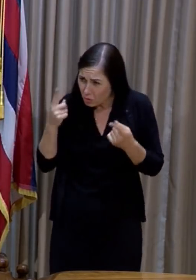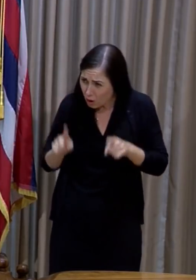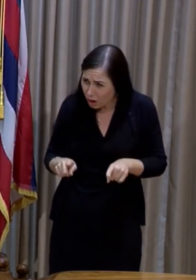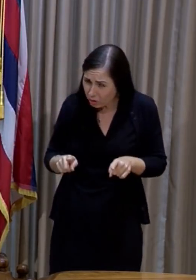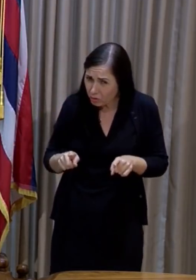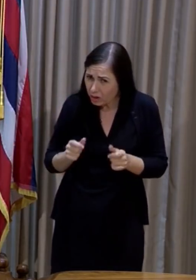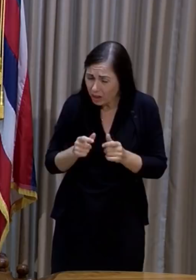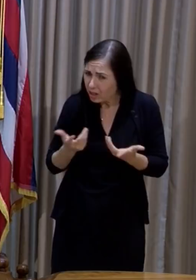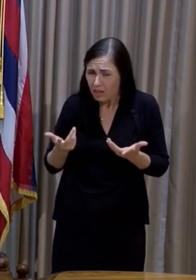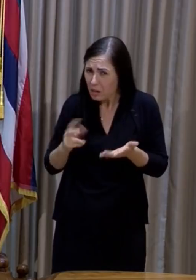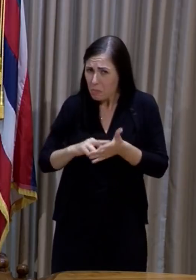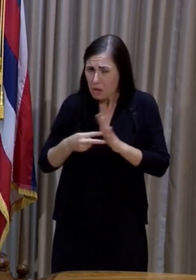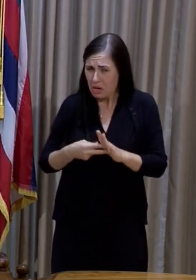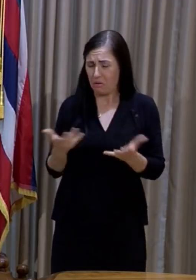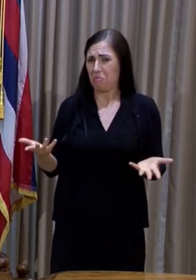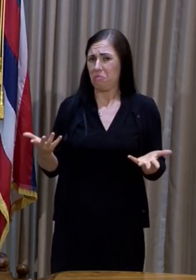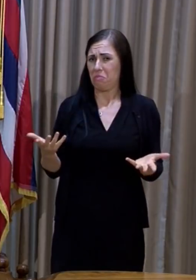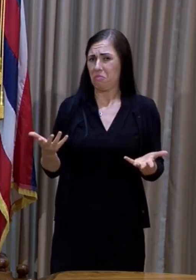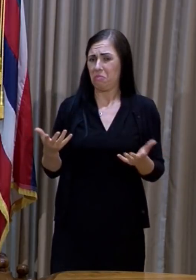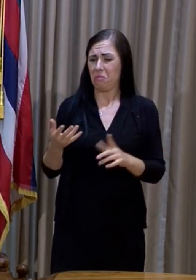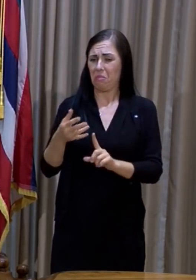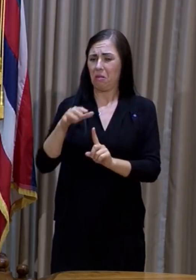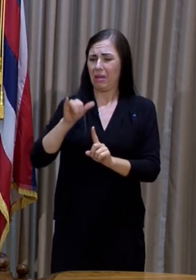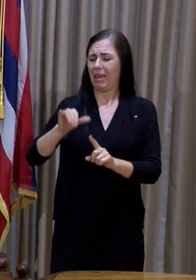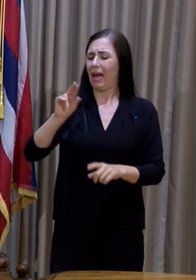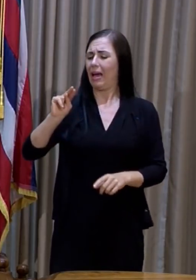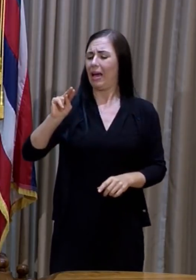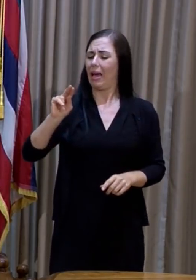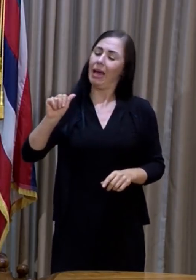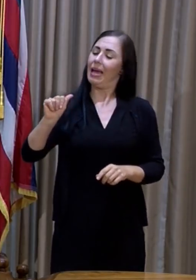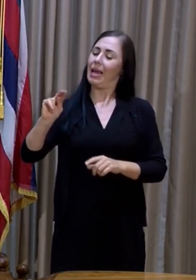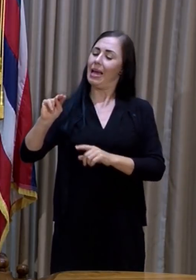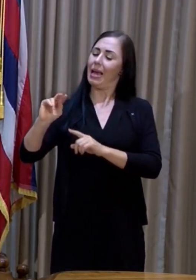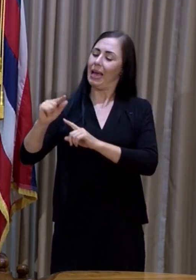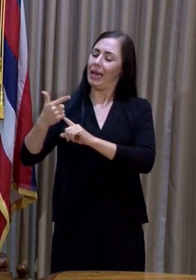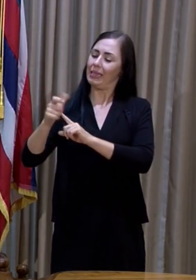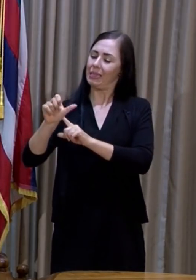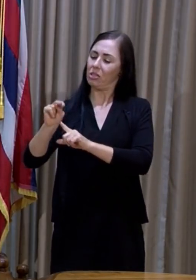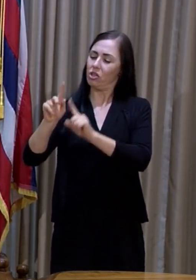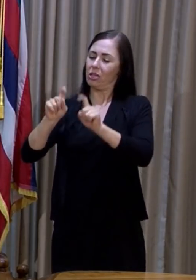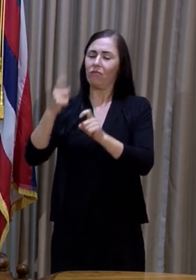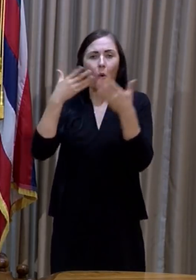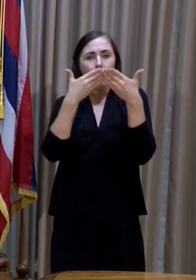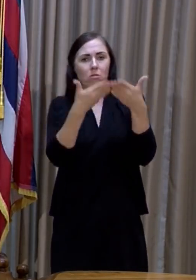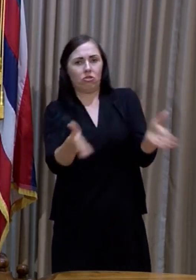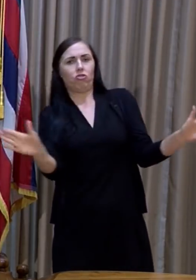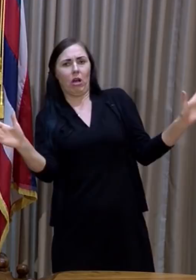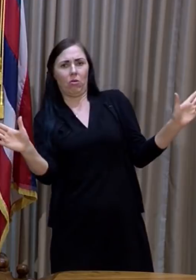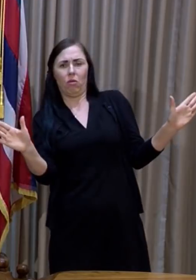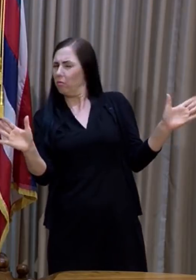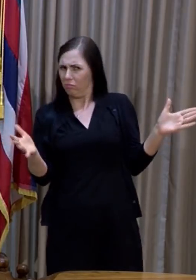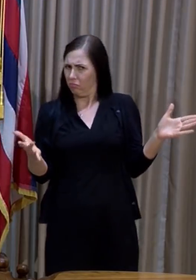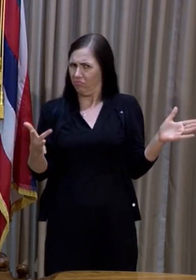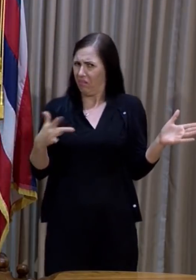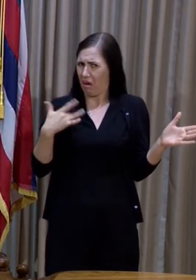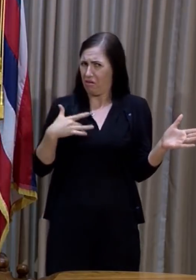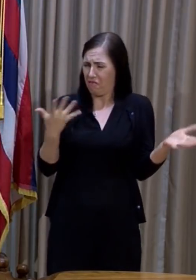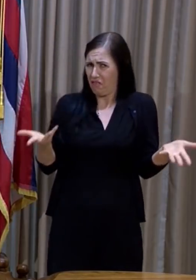assessment, and what is your feeling about the effectiveness of antigen testing for the general public being used in this way?